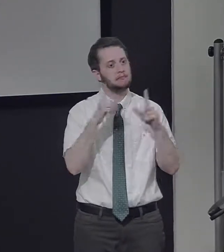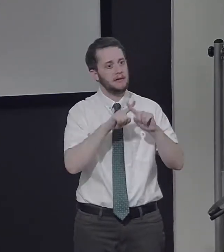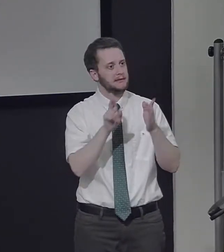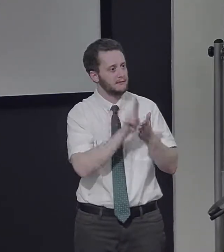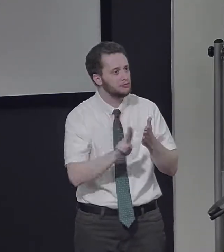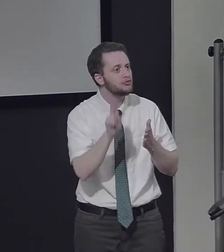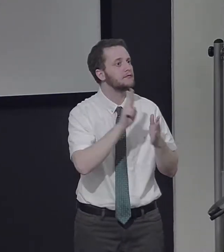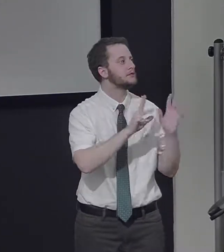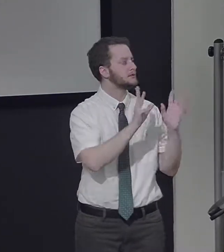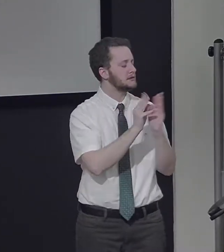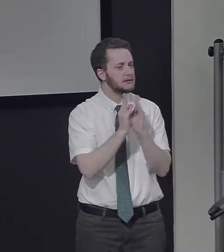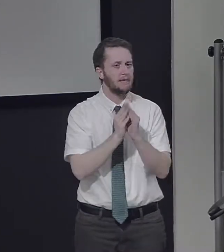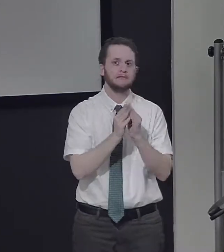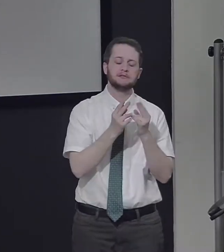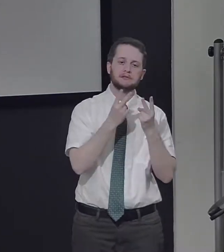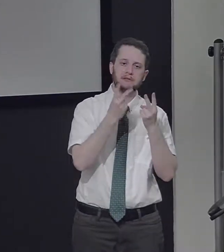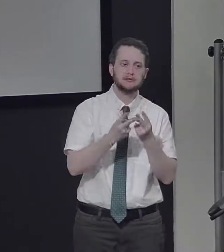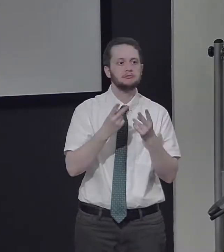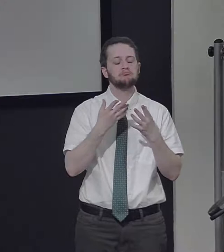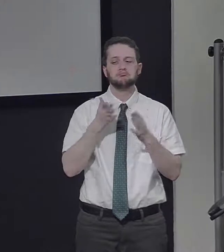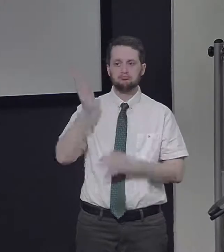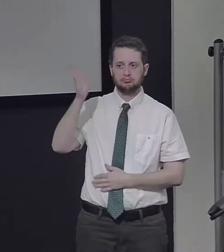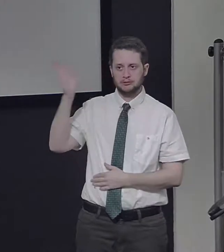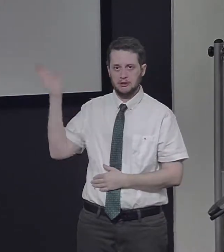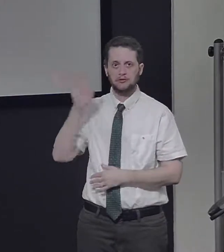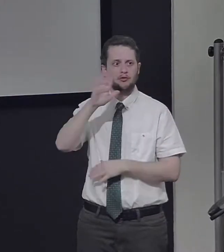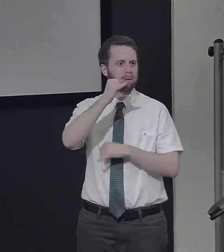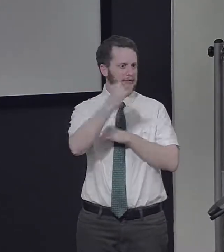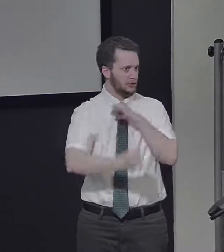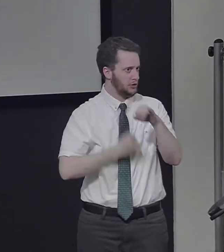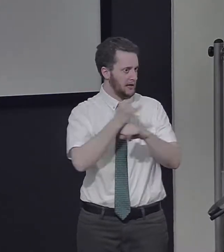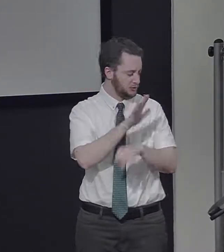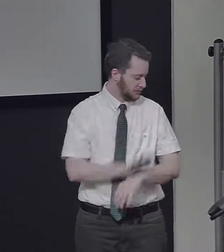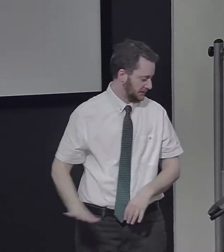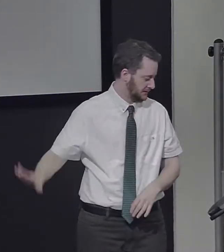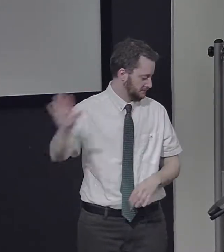He has been an honored guest at universities and conferences all over the world.